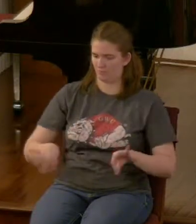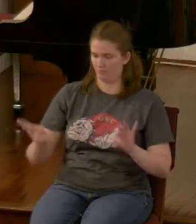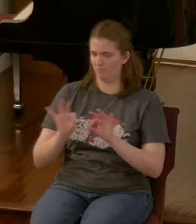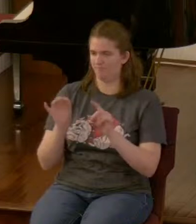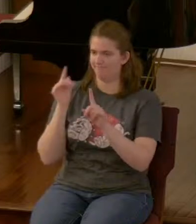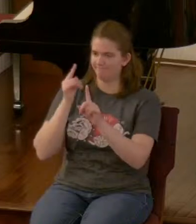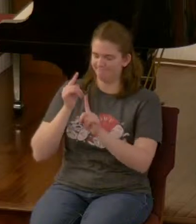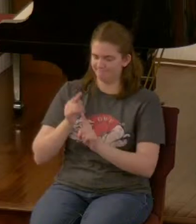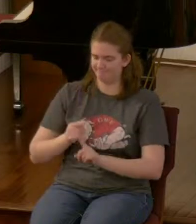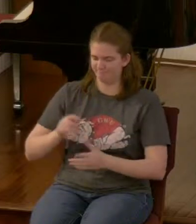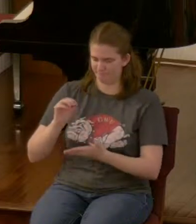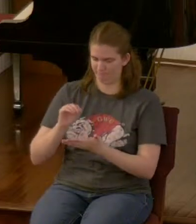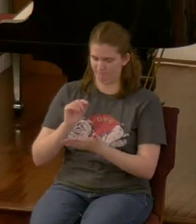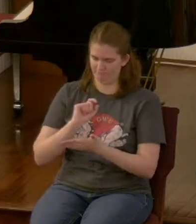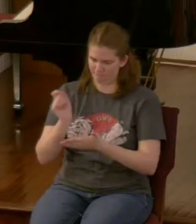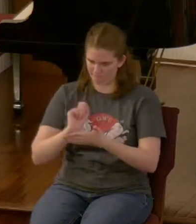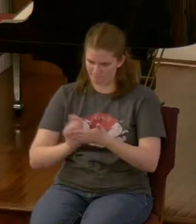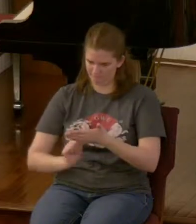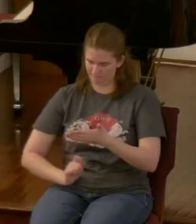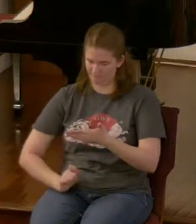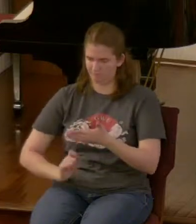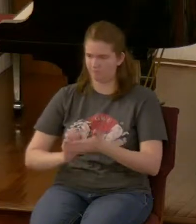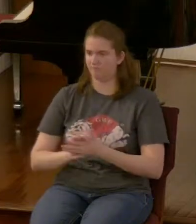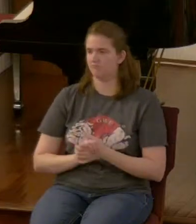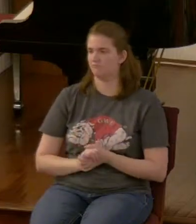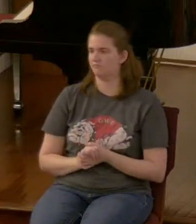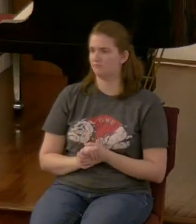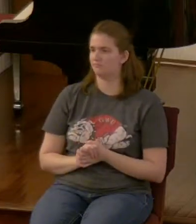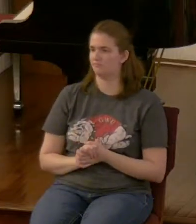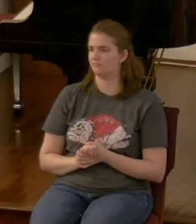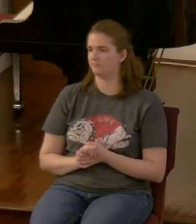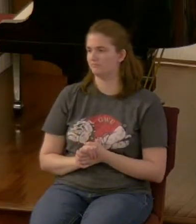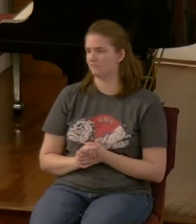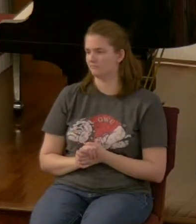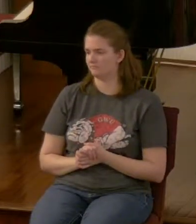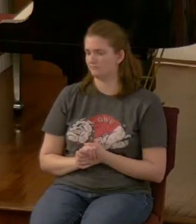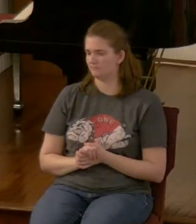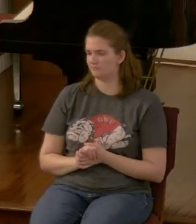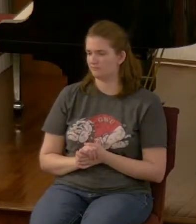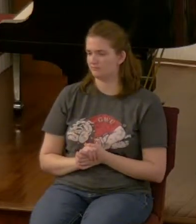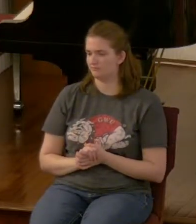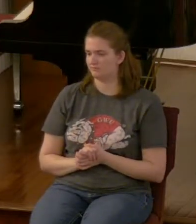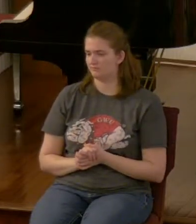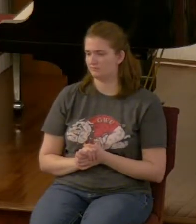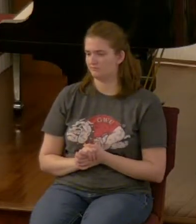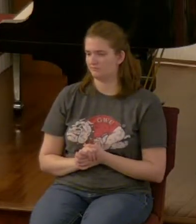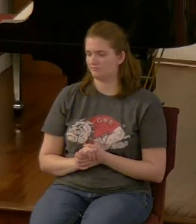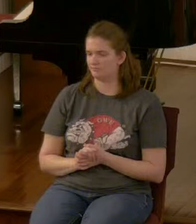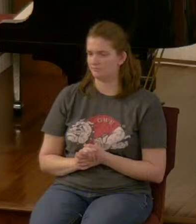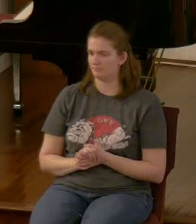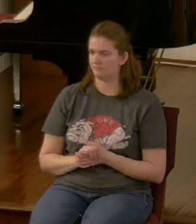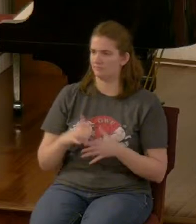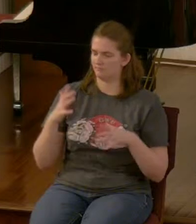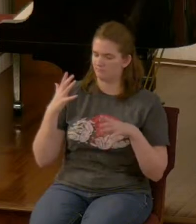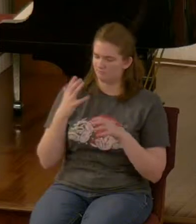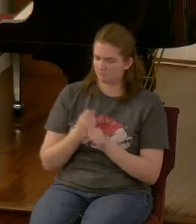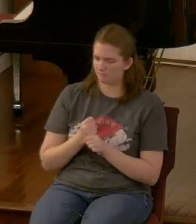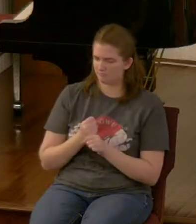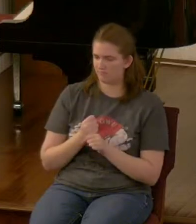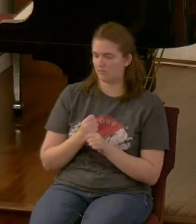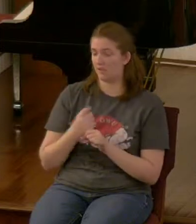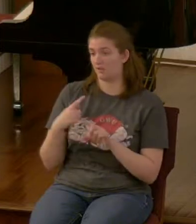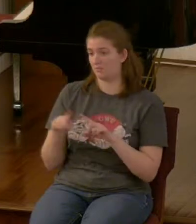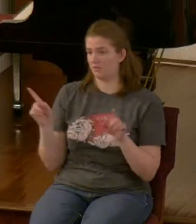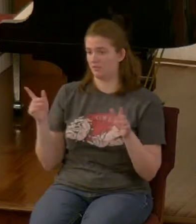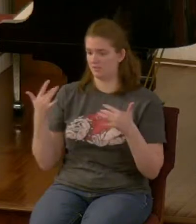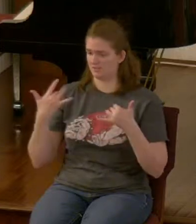stuff for his readers to know he recorded it summarized it but there was a lot of things